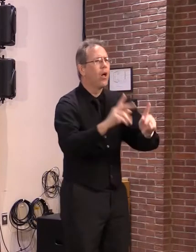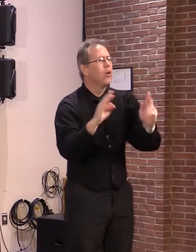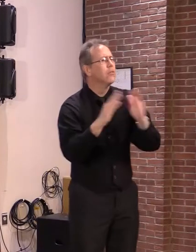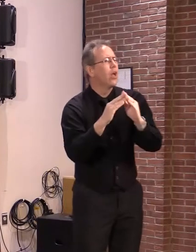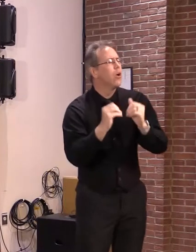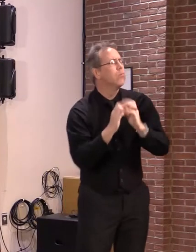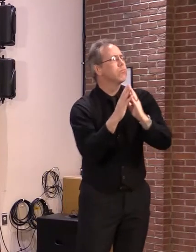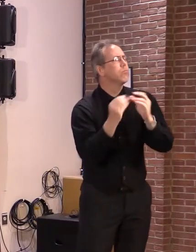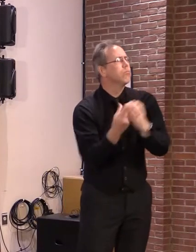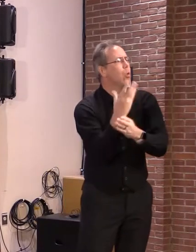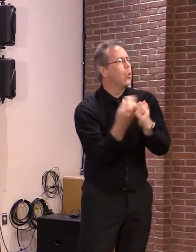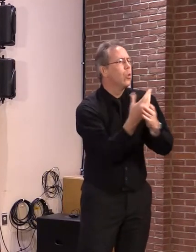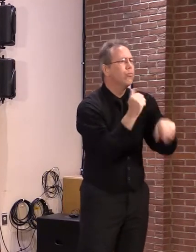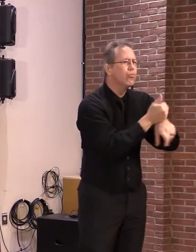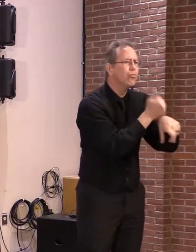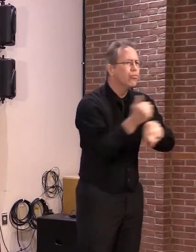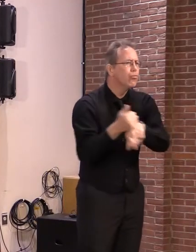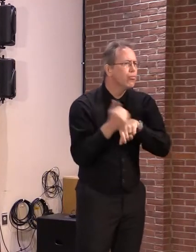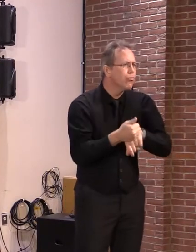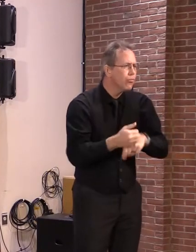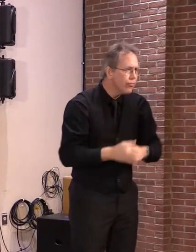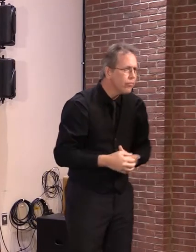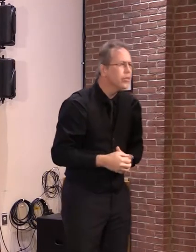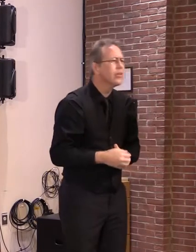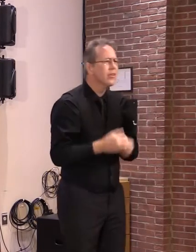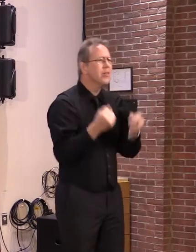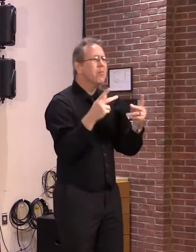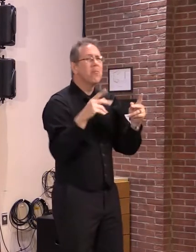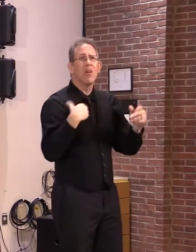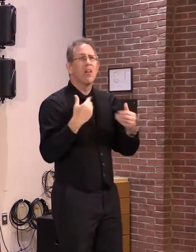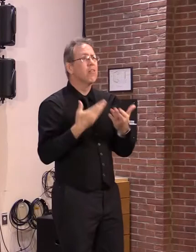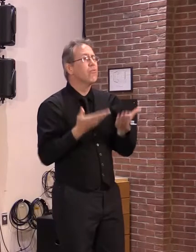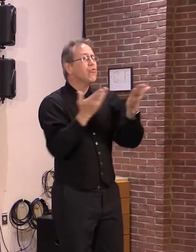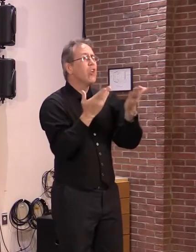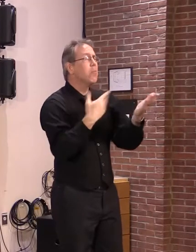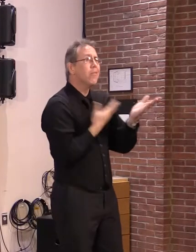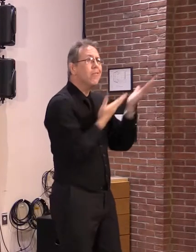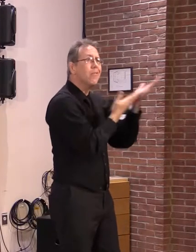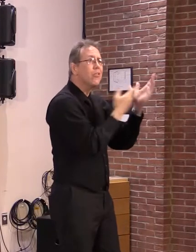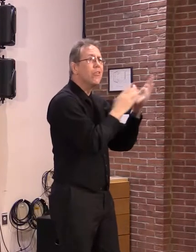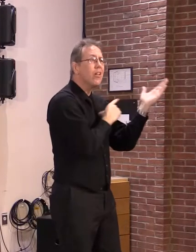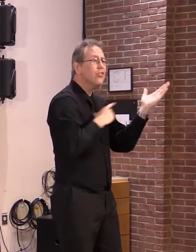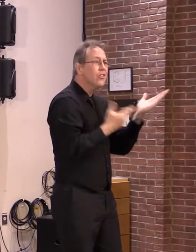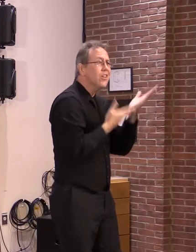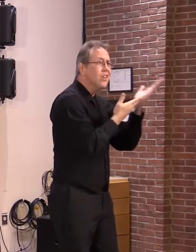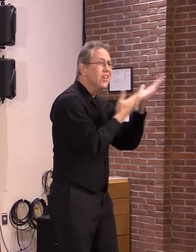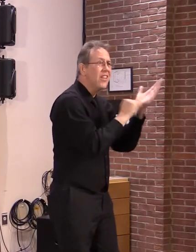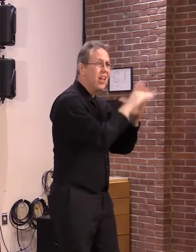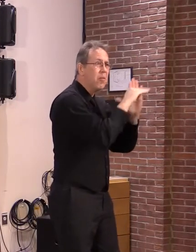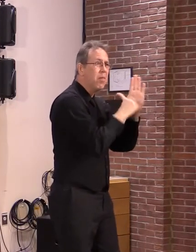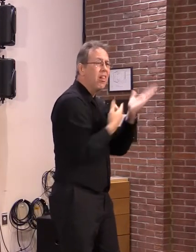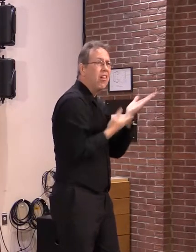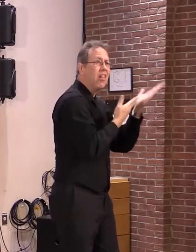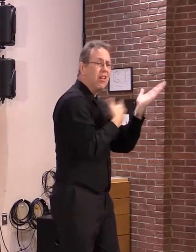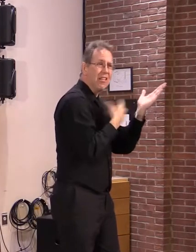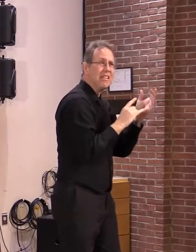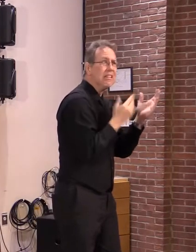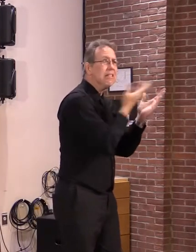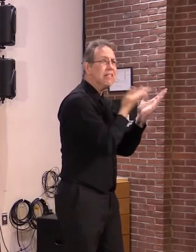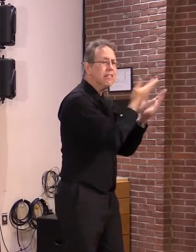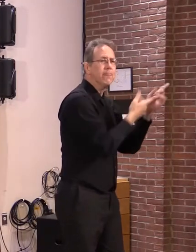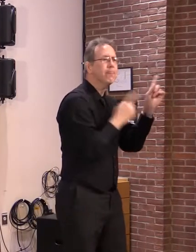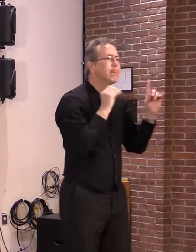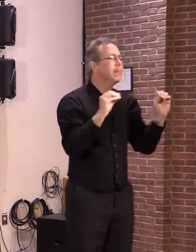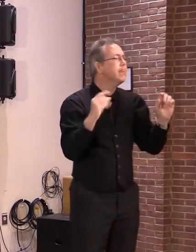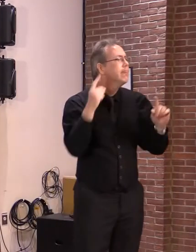provision and others I propose over the years are not included in the current bill. Not only does this legislation not include